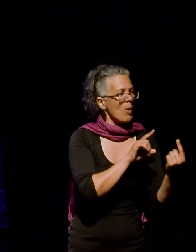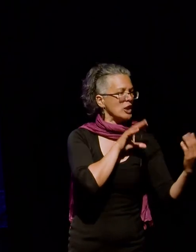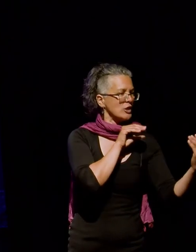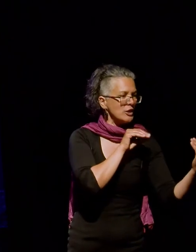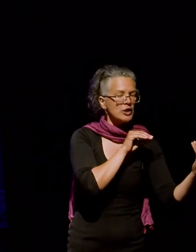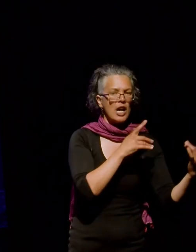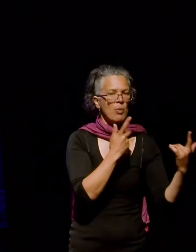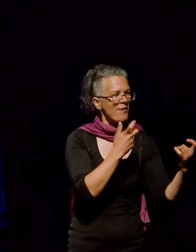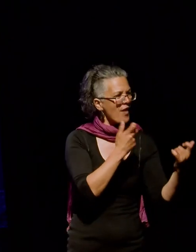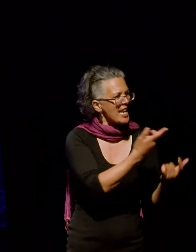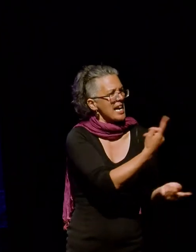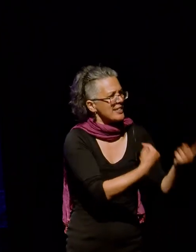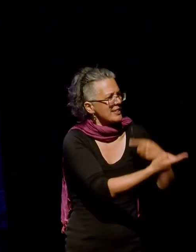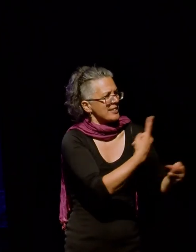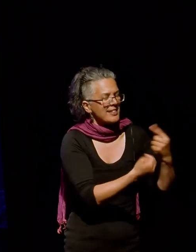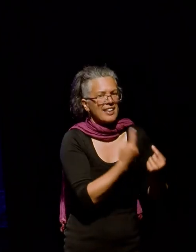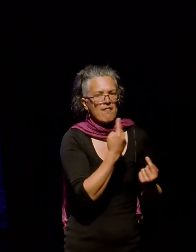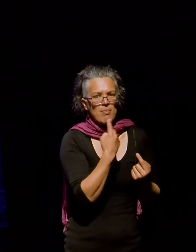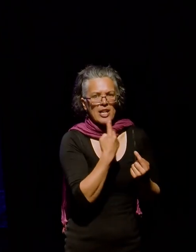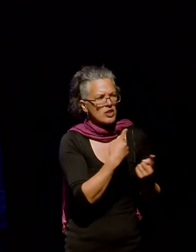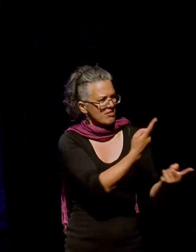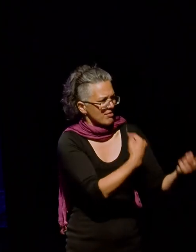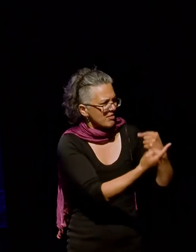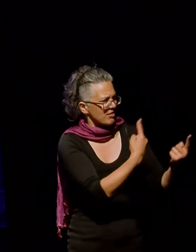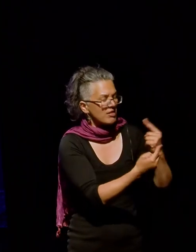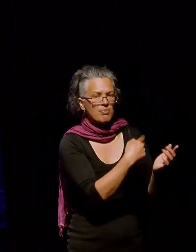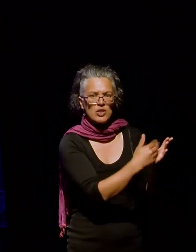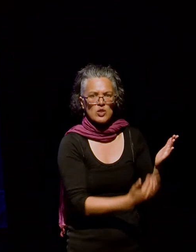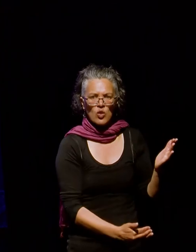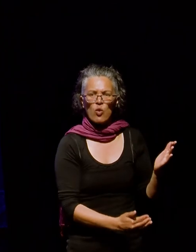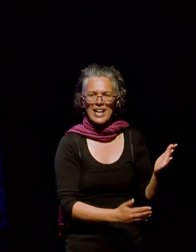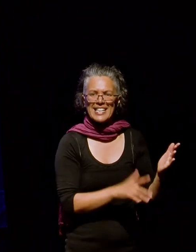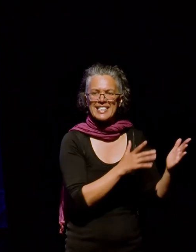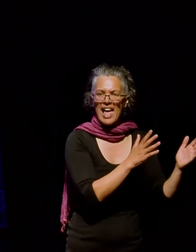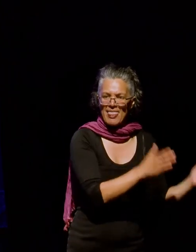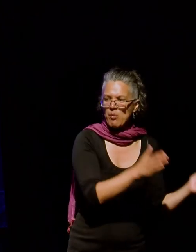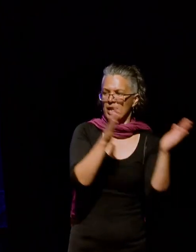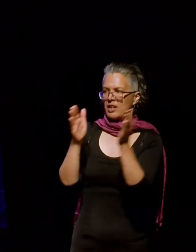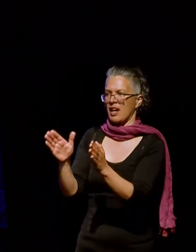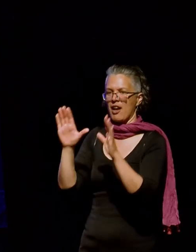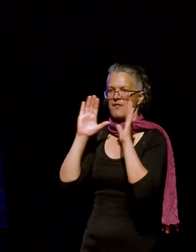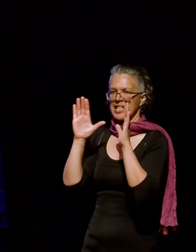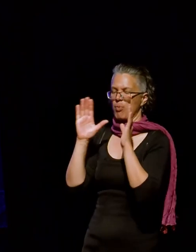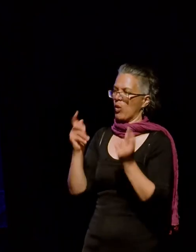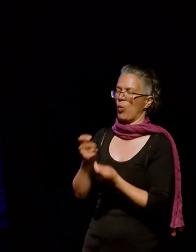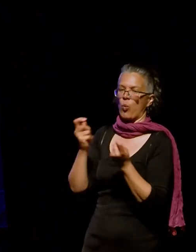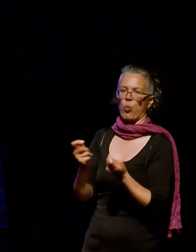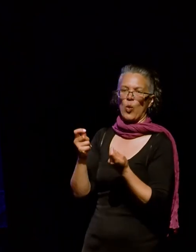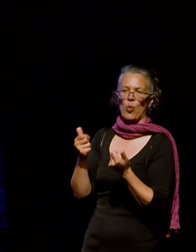people. We would find out things, find stories. We just took that approach to social media and it worked really well on Facebook.